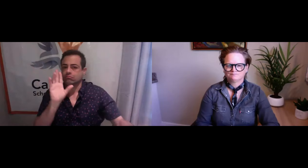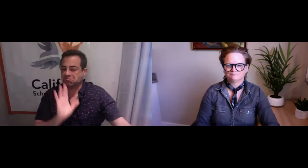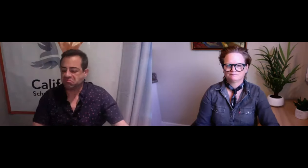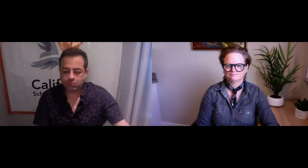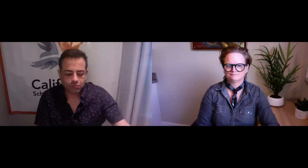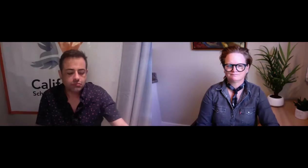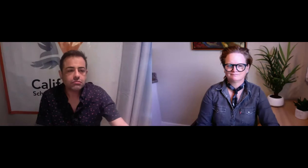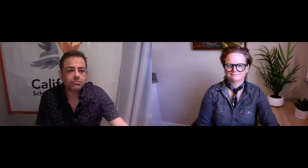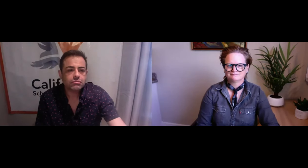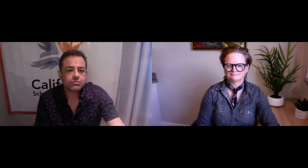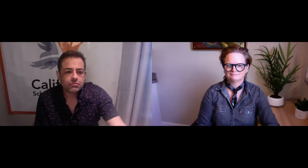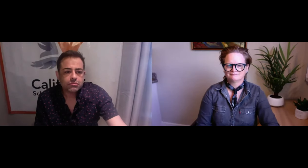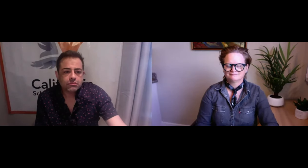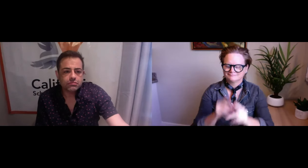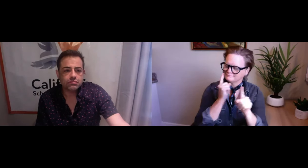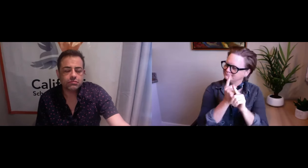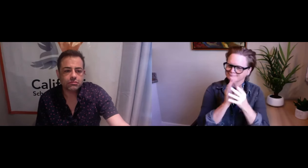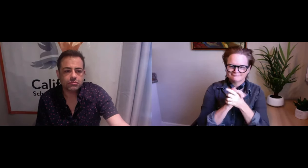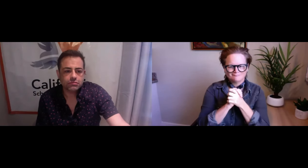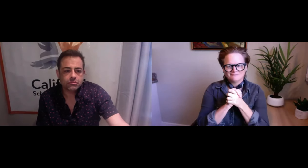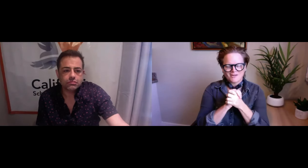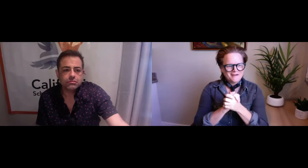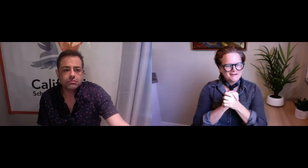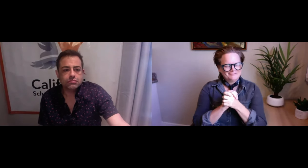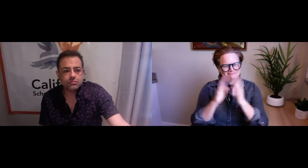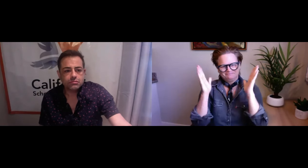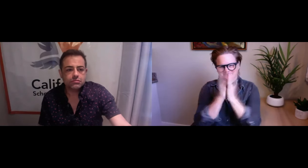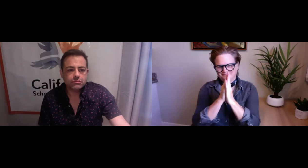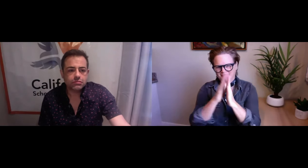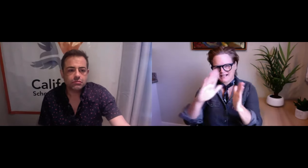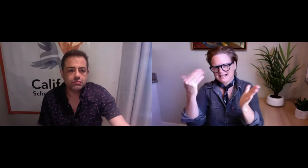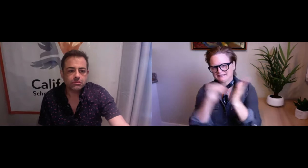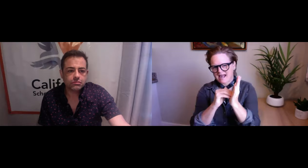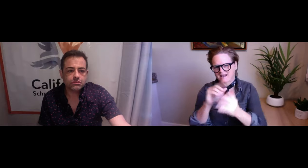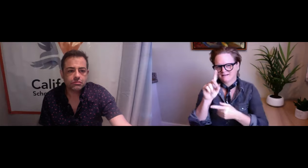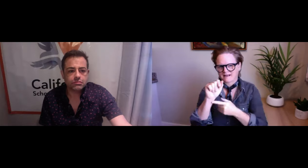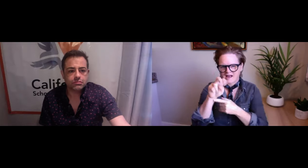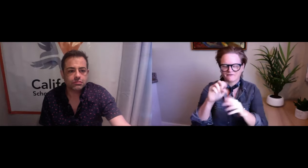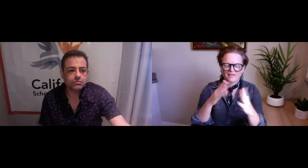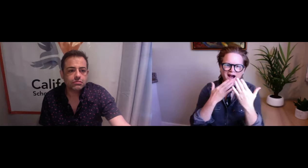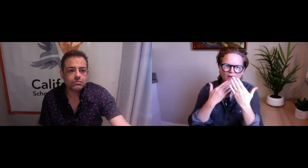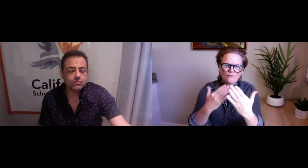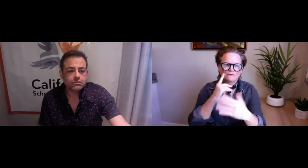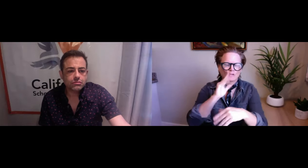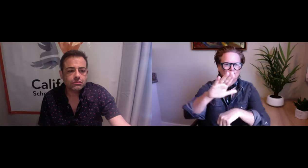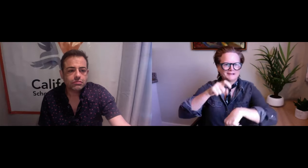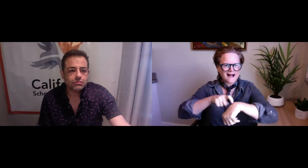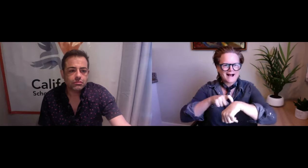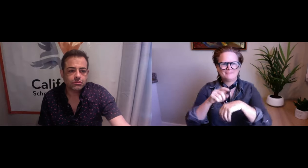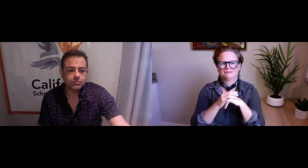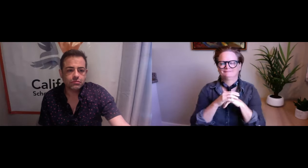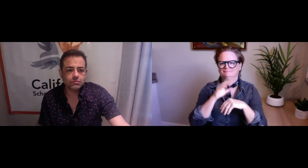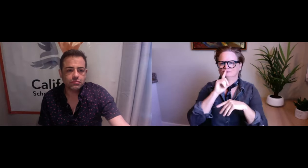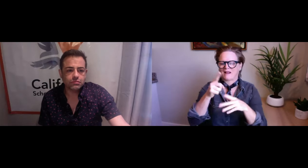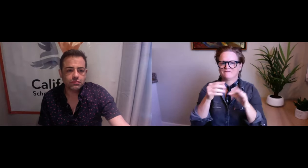And you can't just buy this book and follow what the book does, right? That's not what we're doing. There's a lot more behind it. Well,